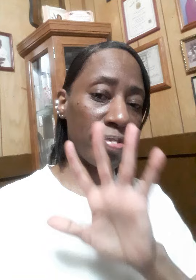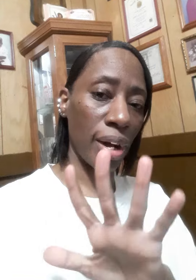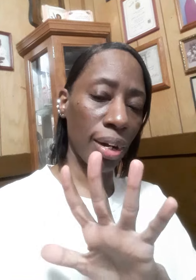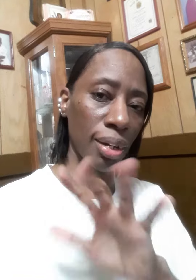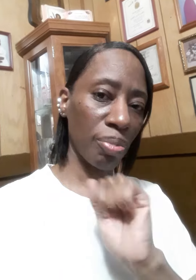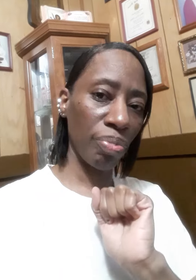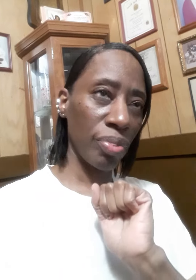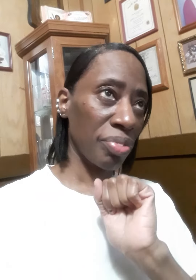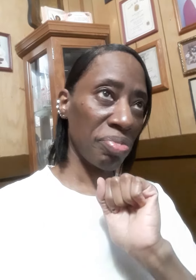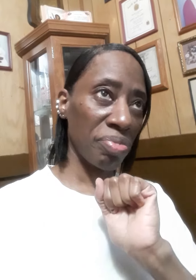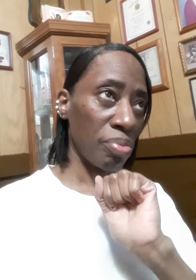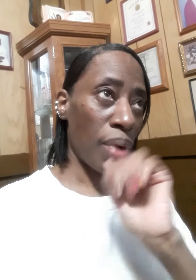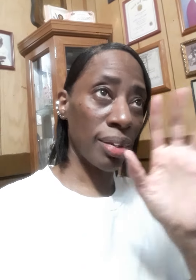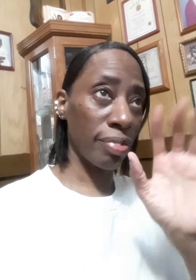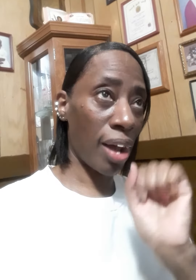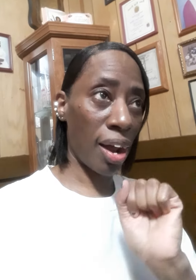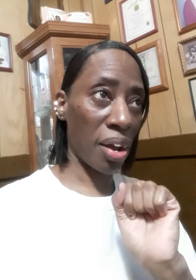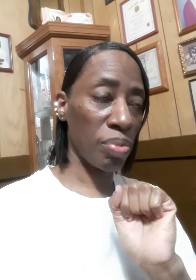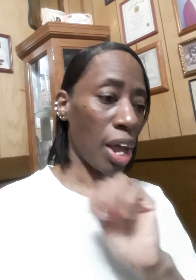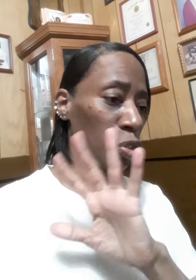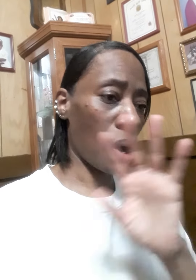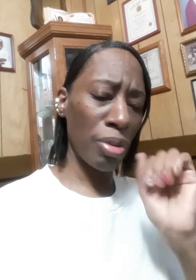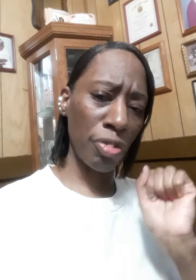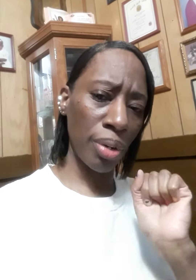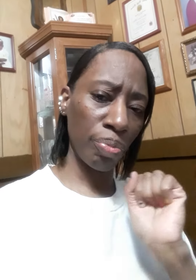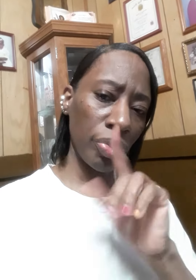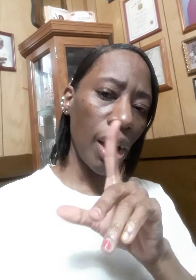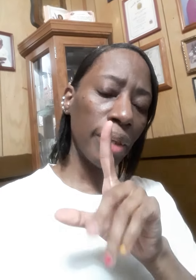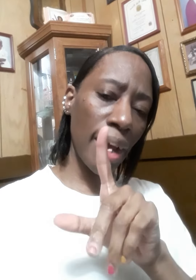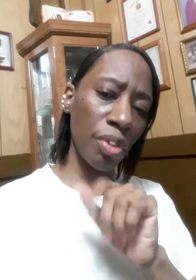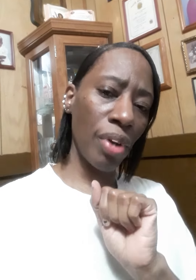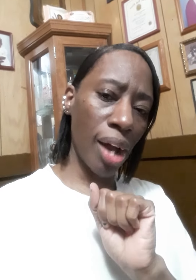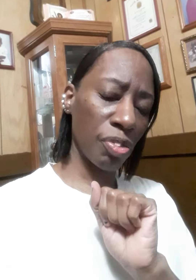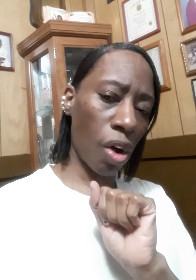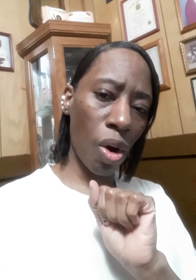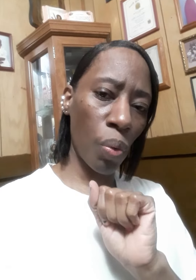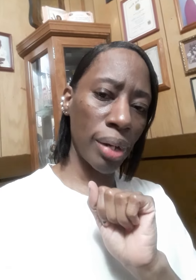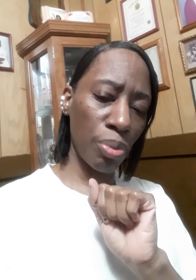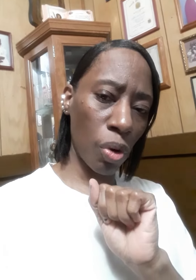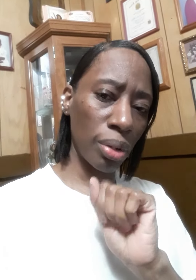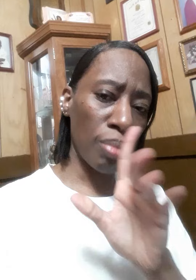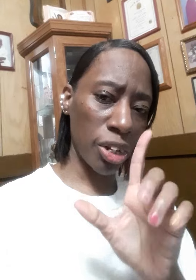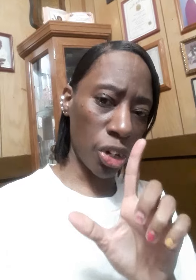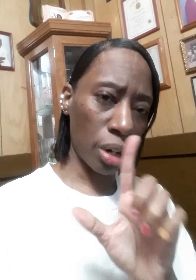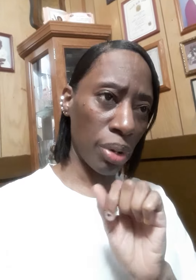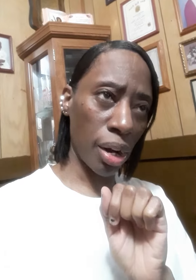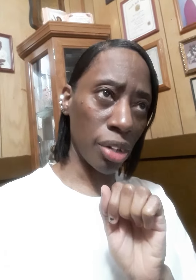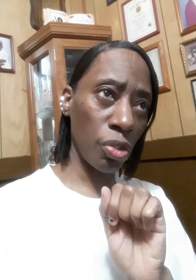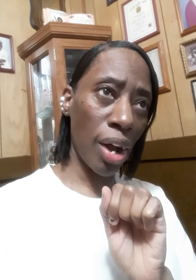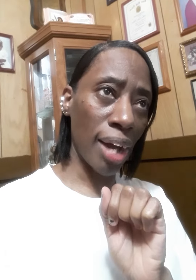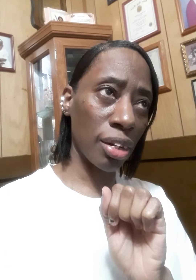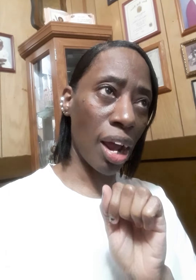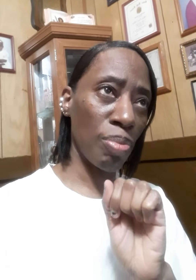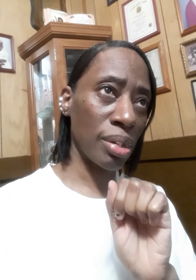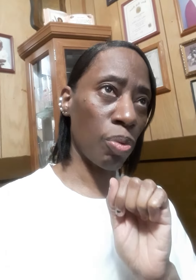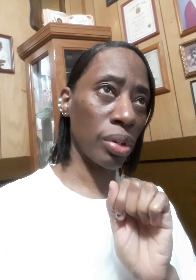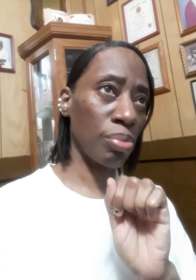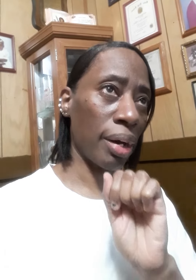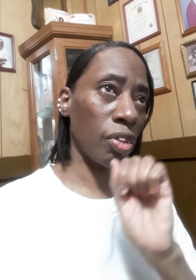fun, positive vibes, and drama free. Thank you guys for always supporting my channel because you guys could have been supporting my channel